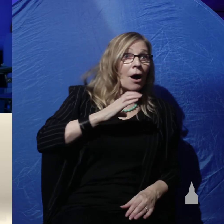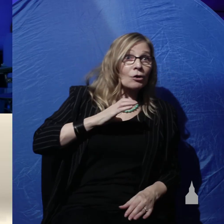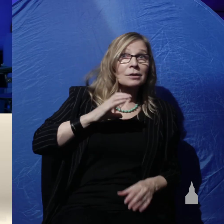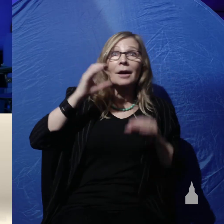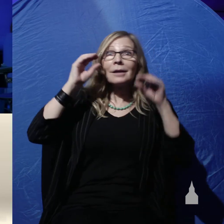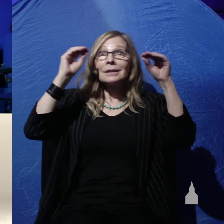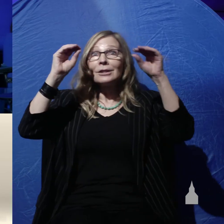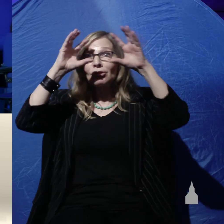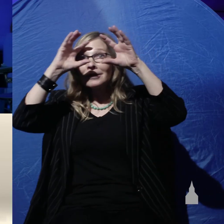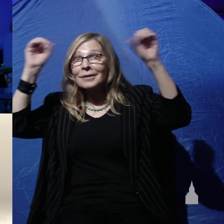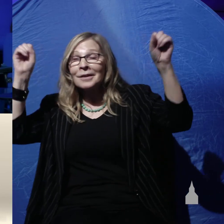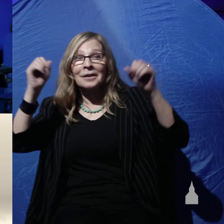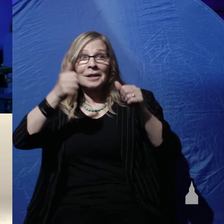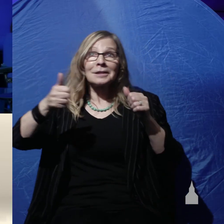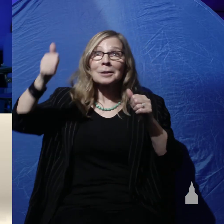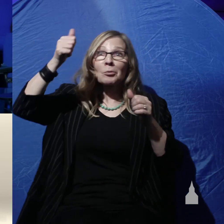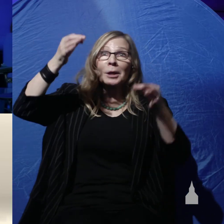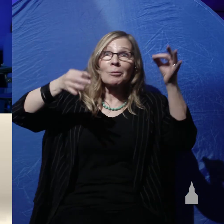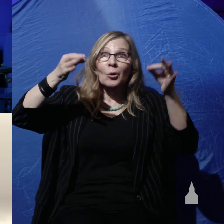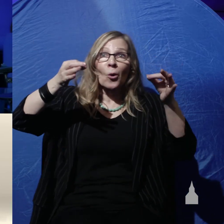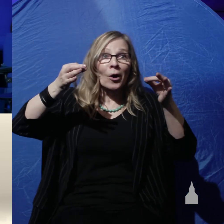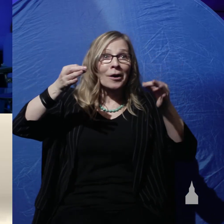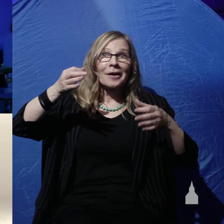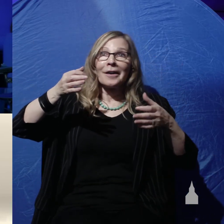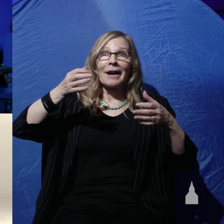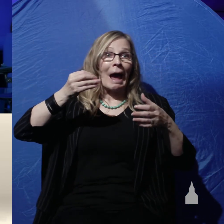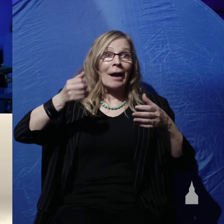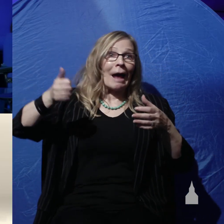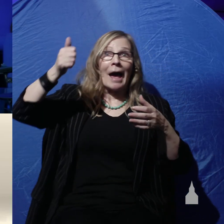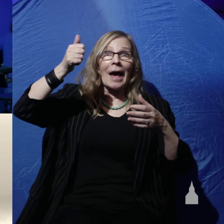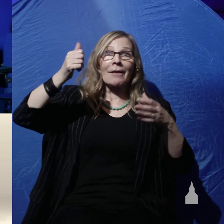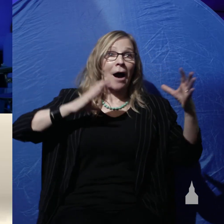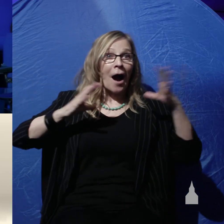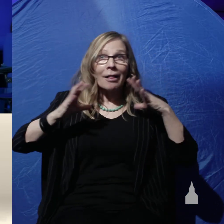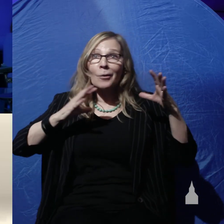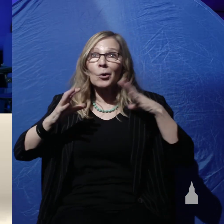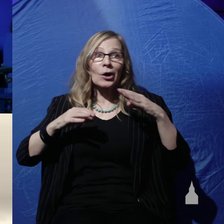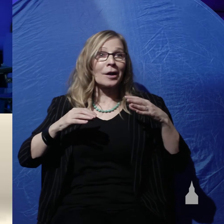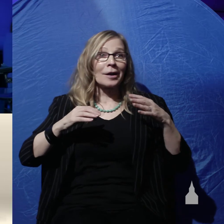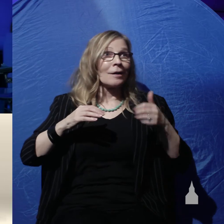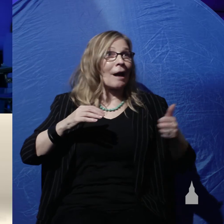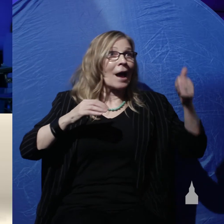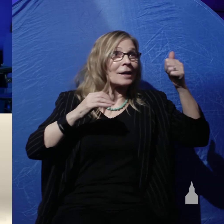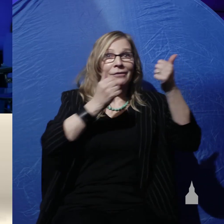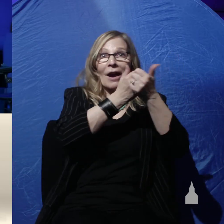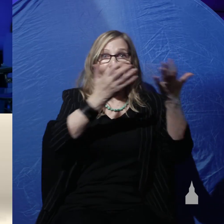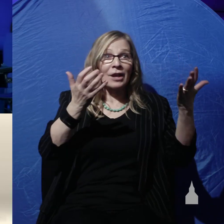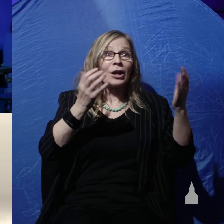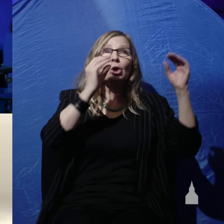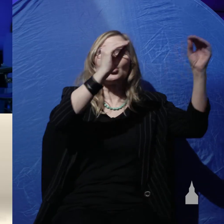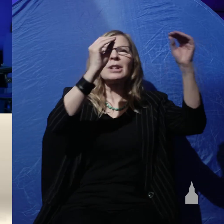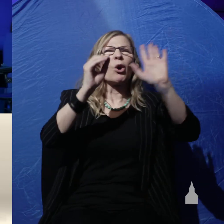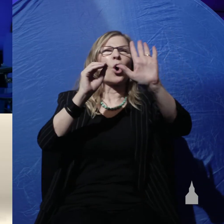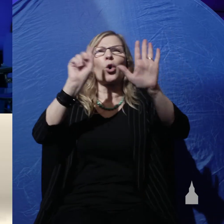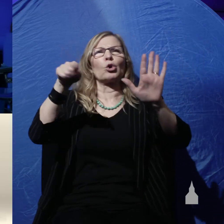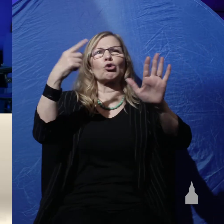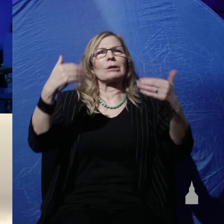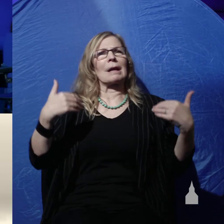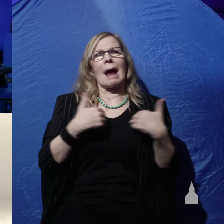and supreme court judges and heads of Hollywood and heads of corporate America that they're just animals descended from